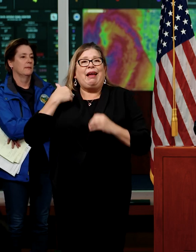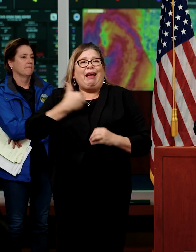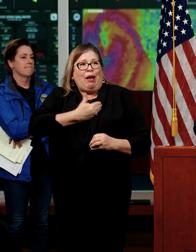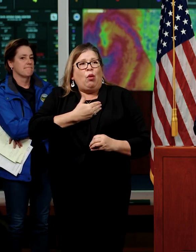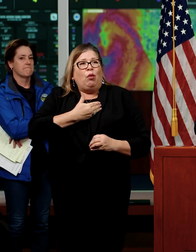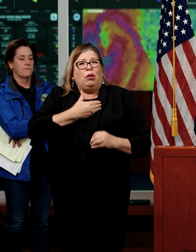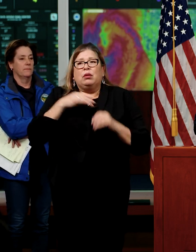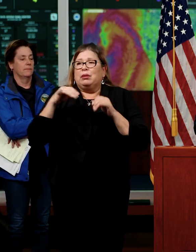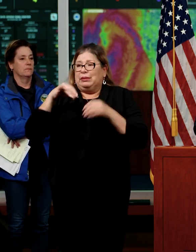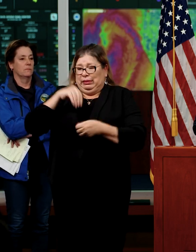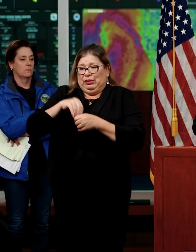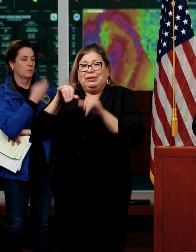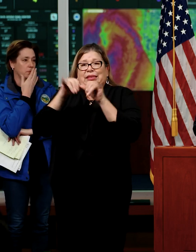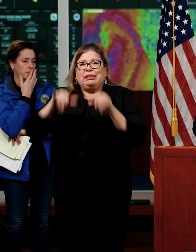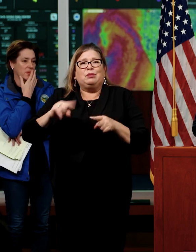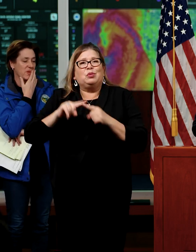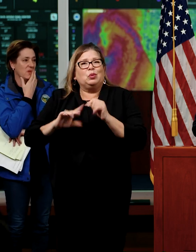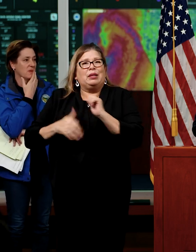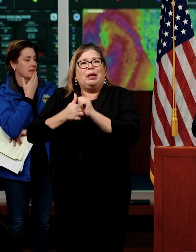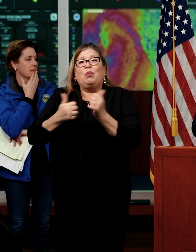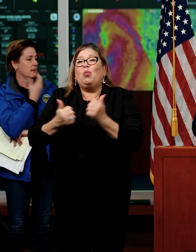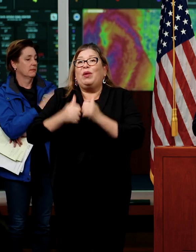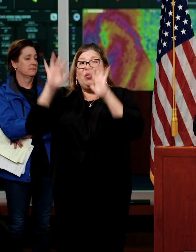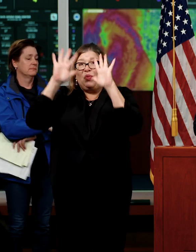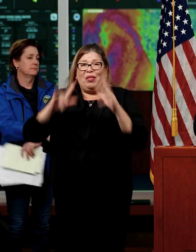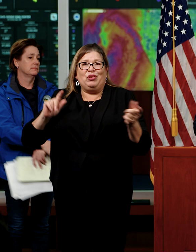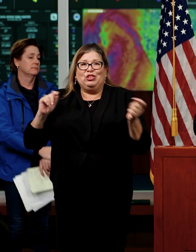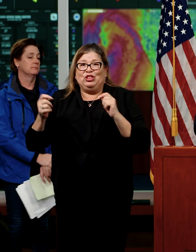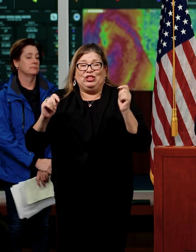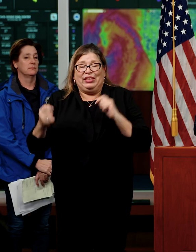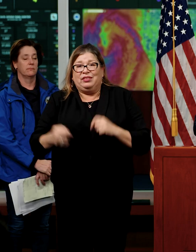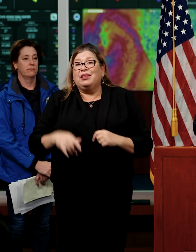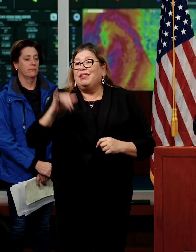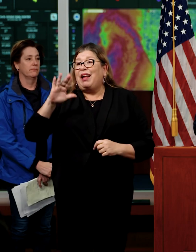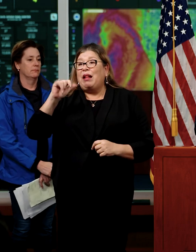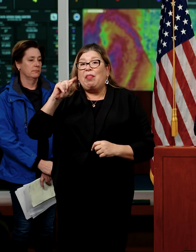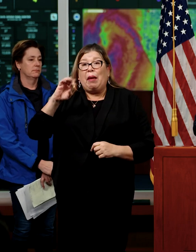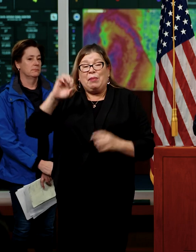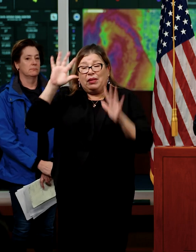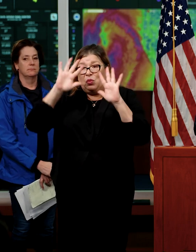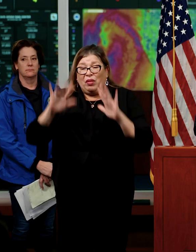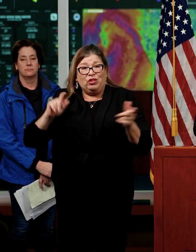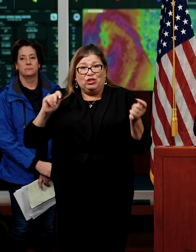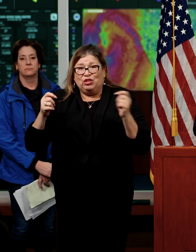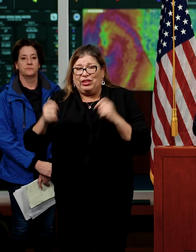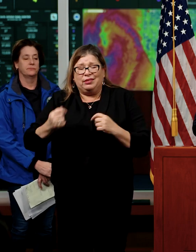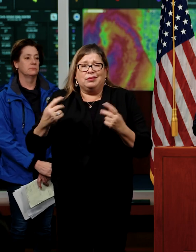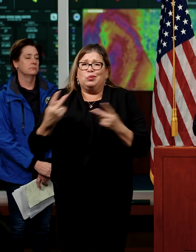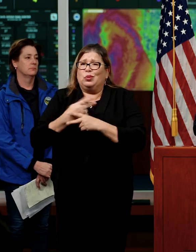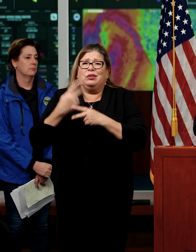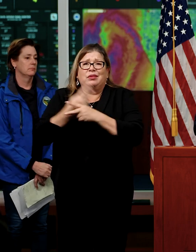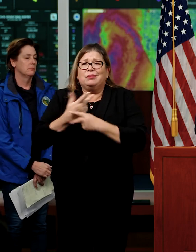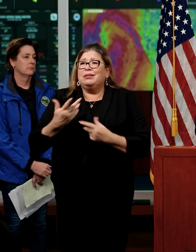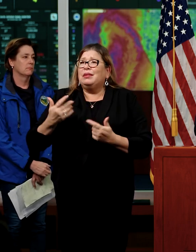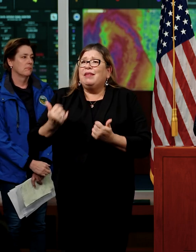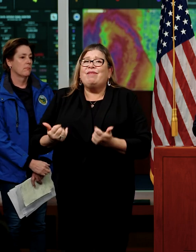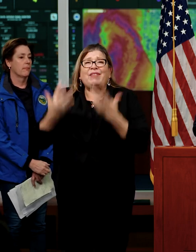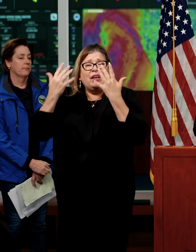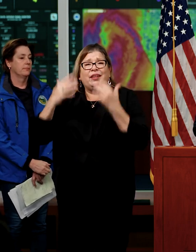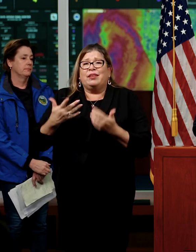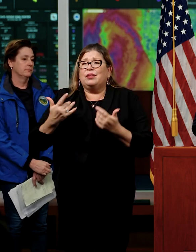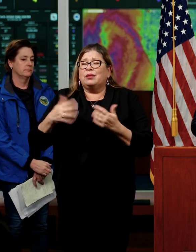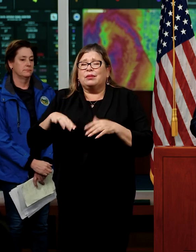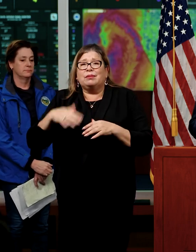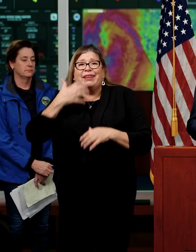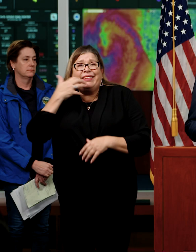with climate change. You know, fact is accelerating climate change is worsening wildfires, droughts, flooding, and, of course, extreme heat and sea